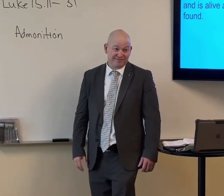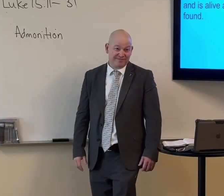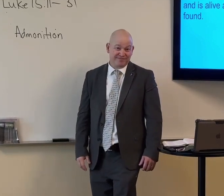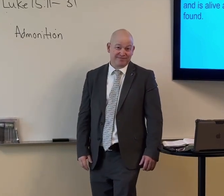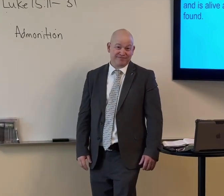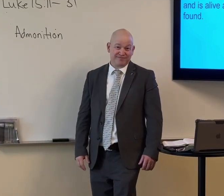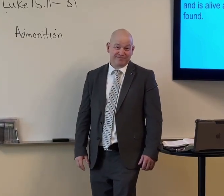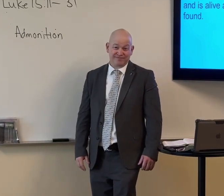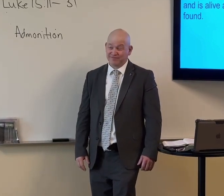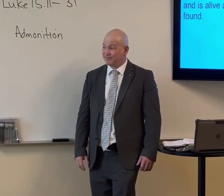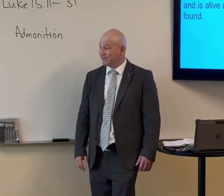angry? Because of pride.